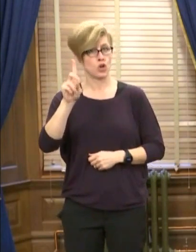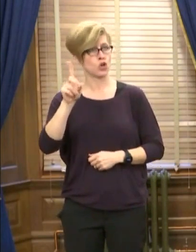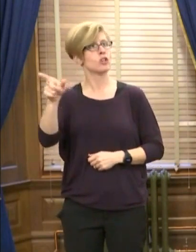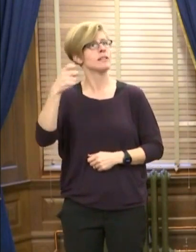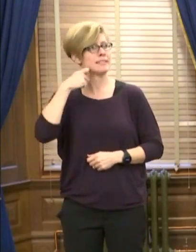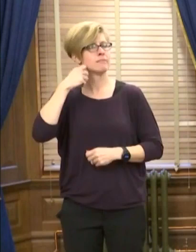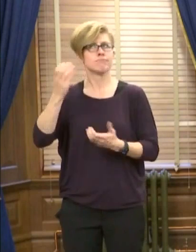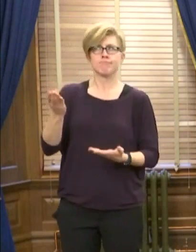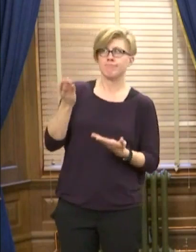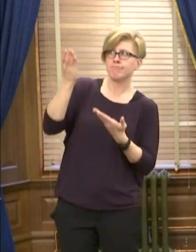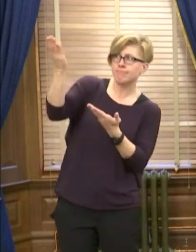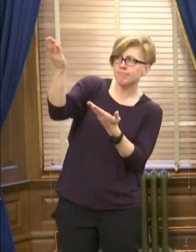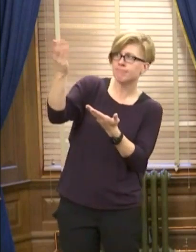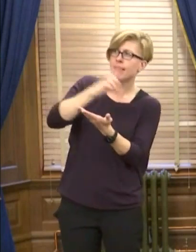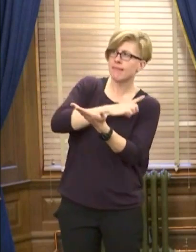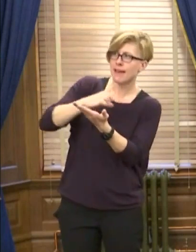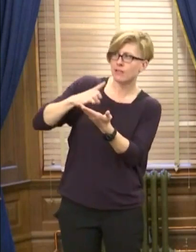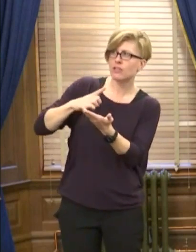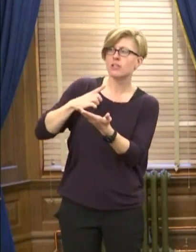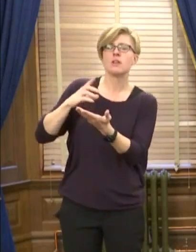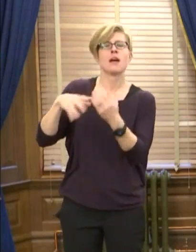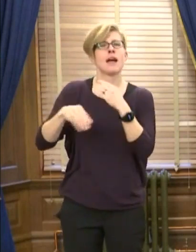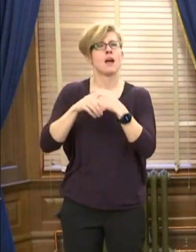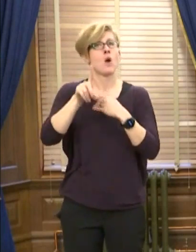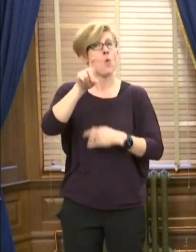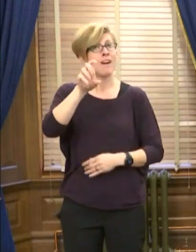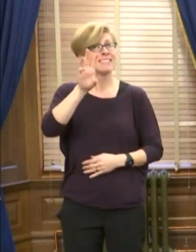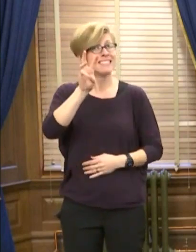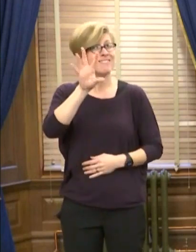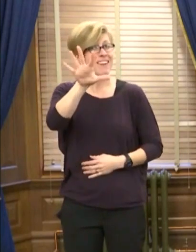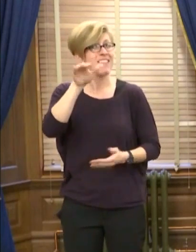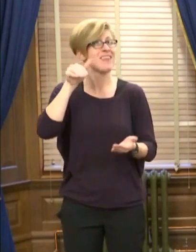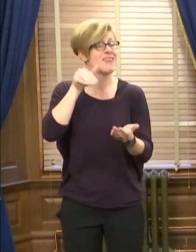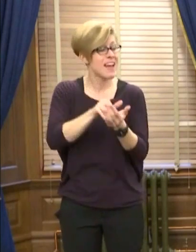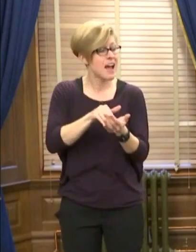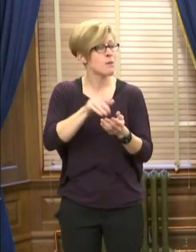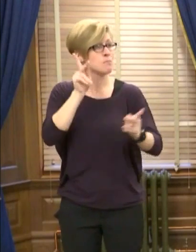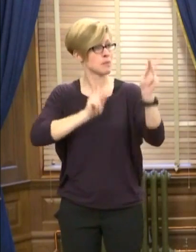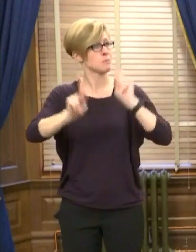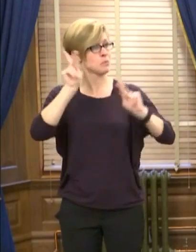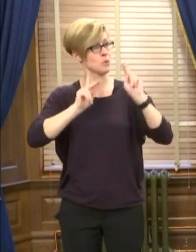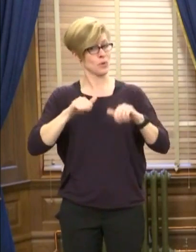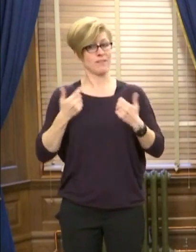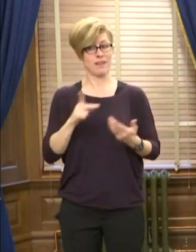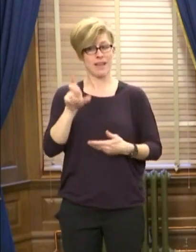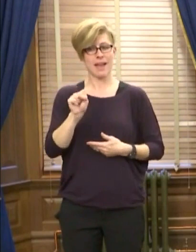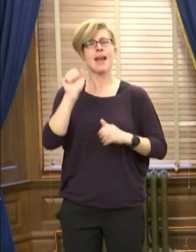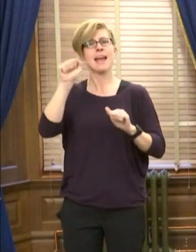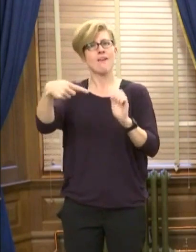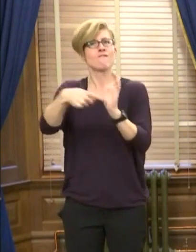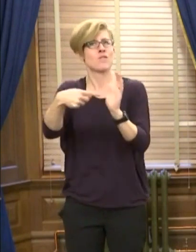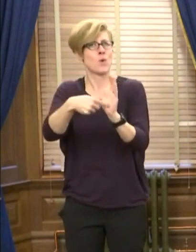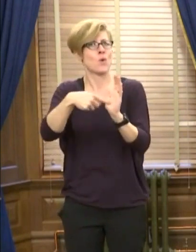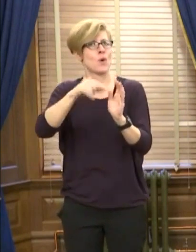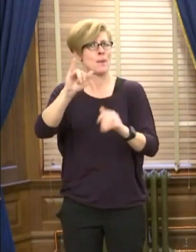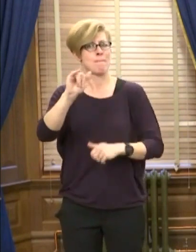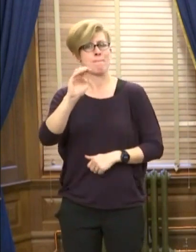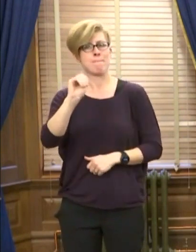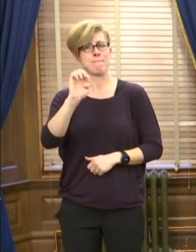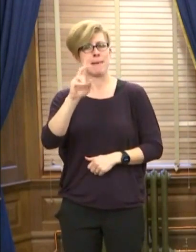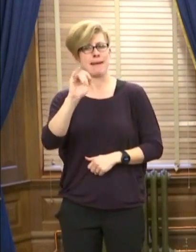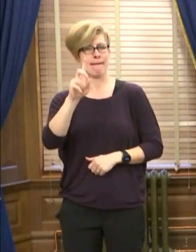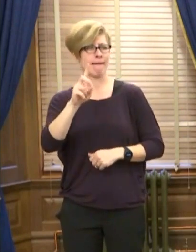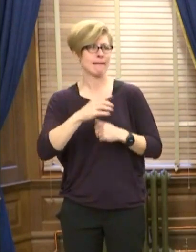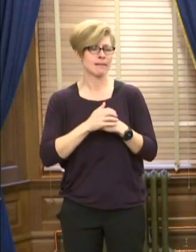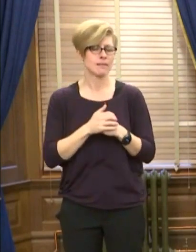in Kansas and give 165,000 Kansans access to affordable health care. I have repeated